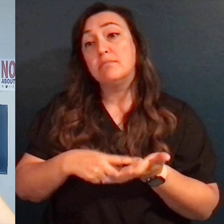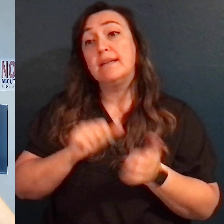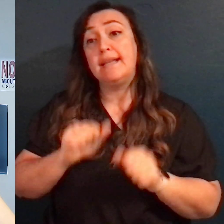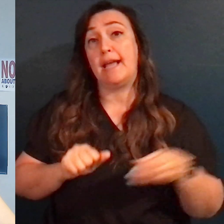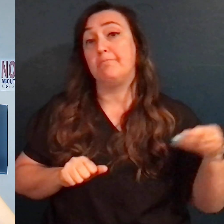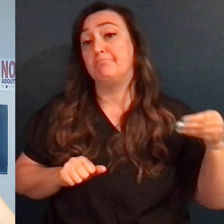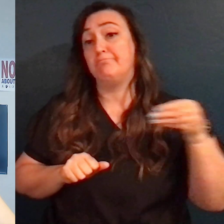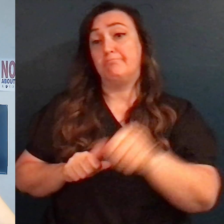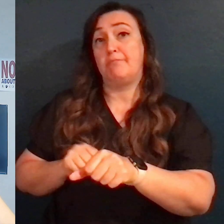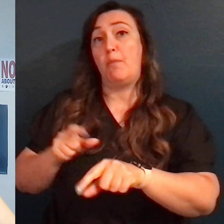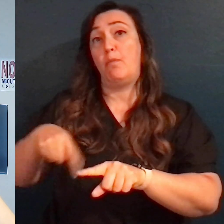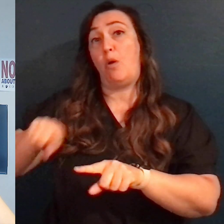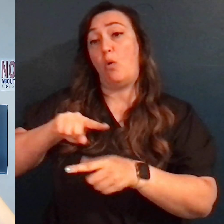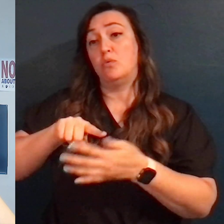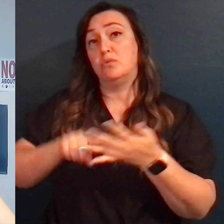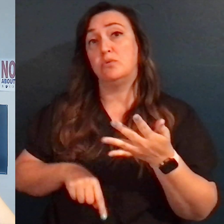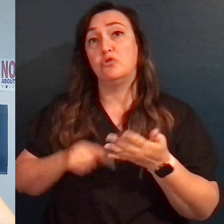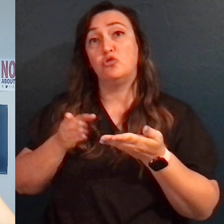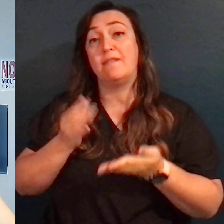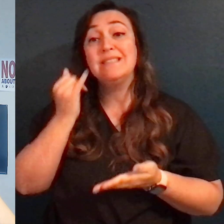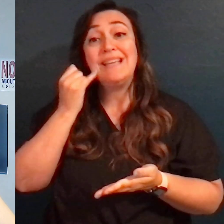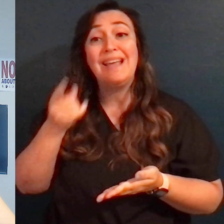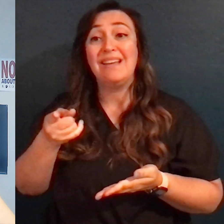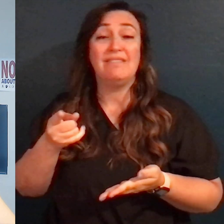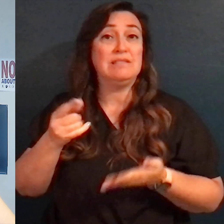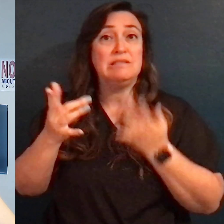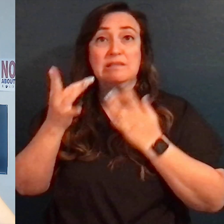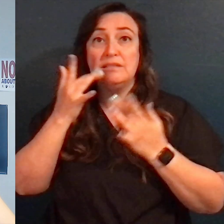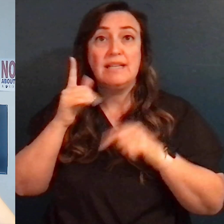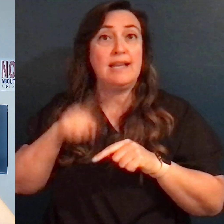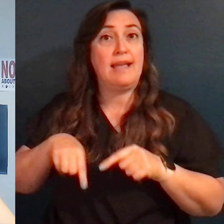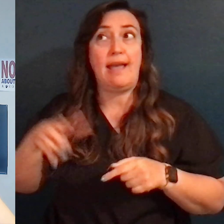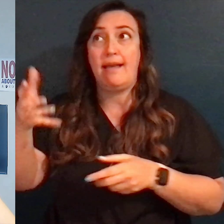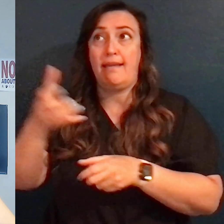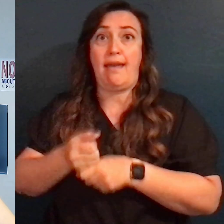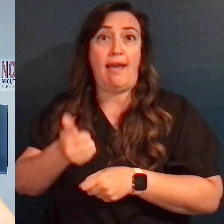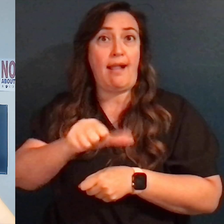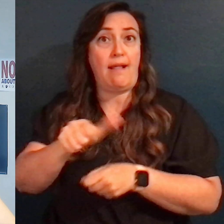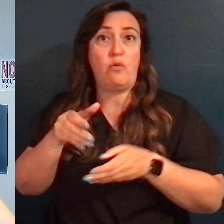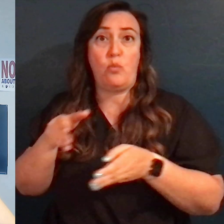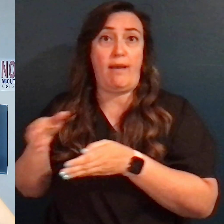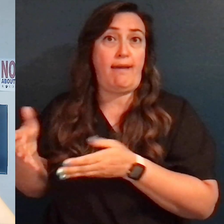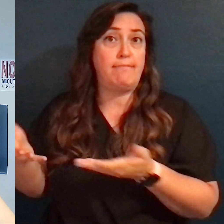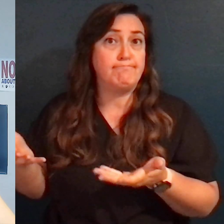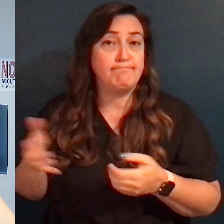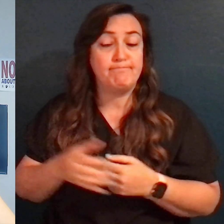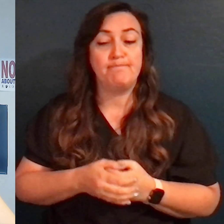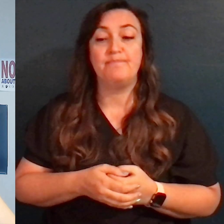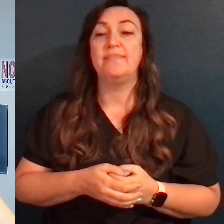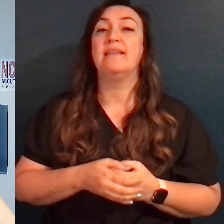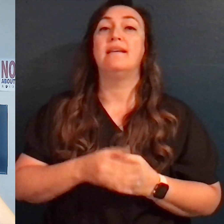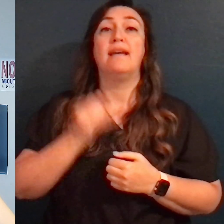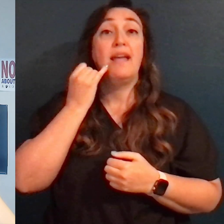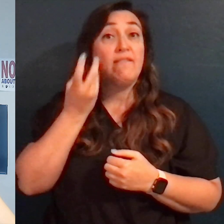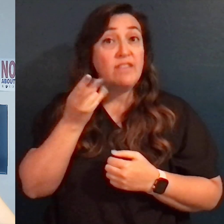may be able to pay for these services if the client has no other way to receive them. If this is the case and VR